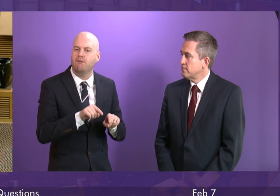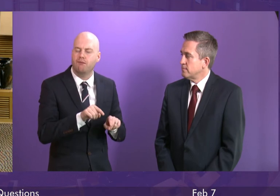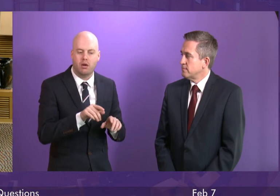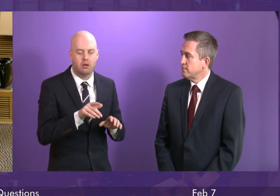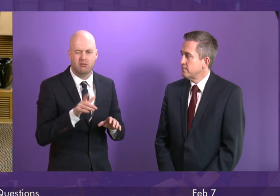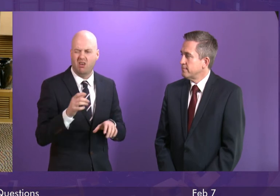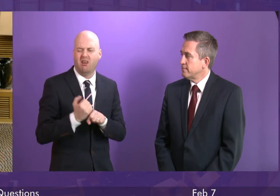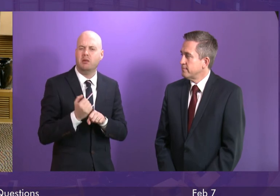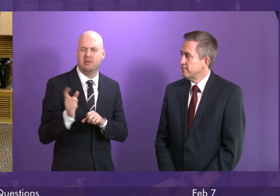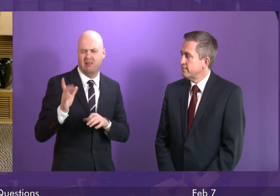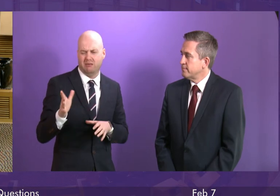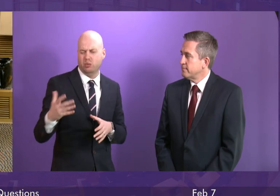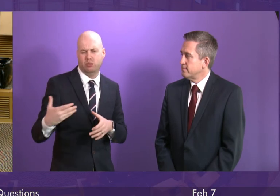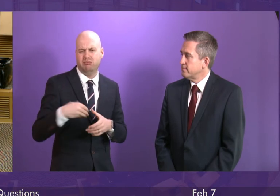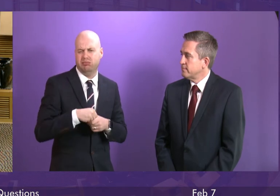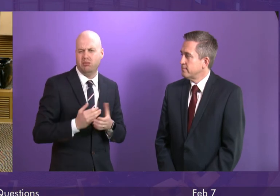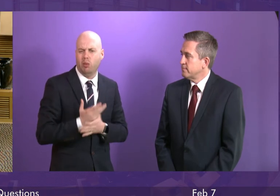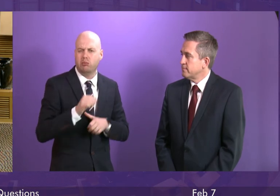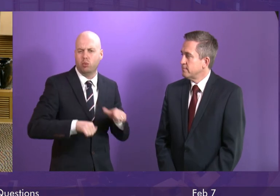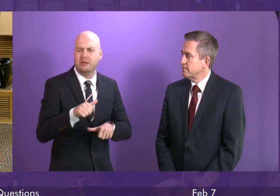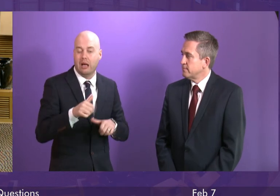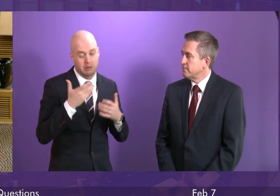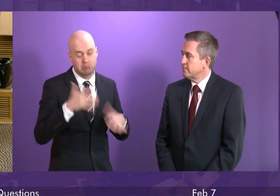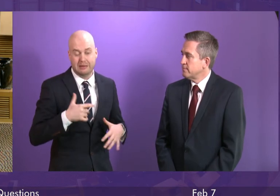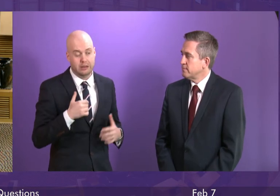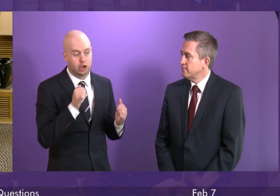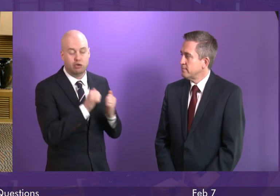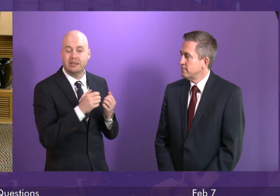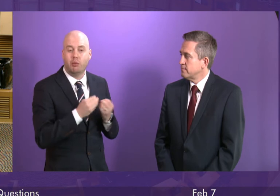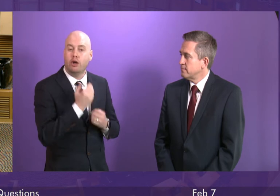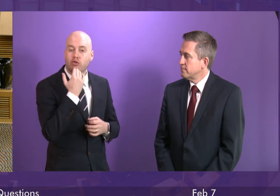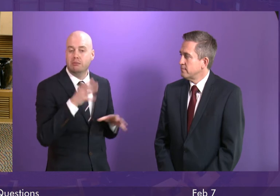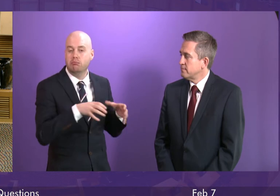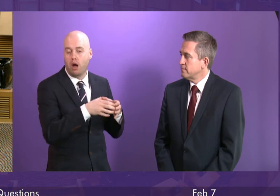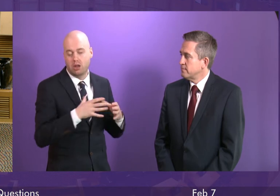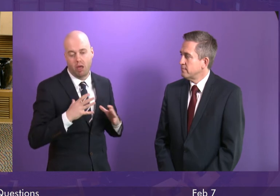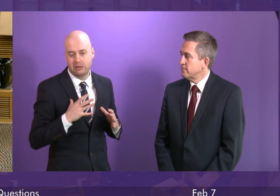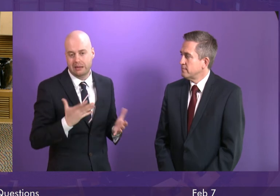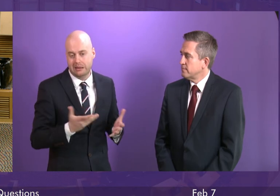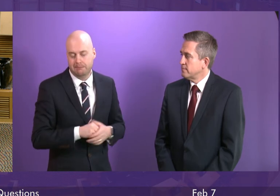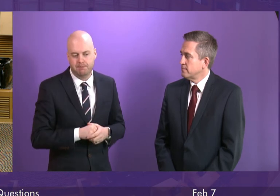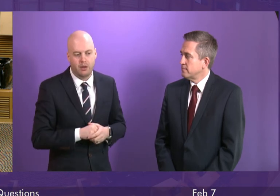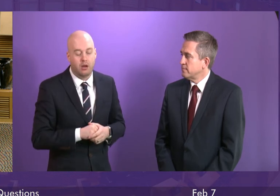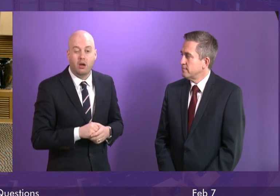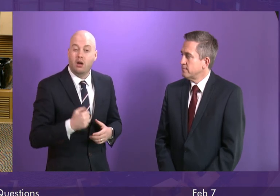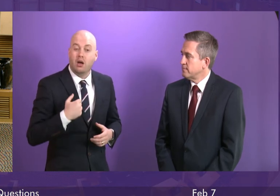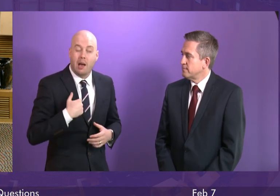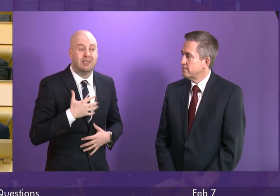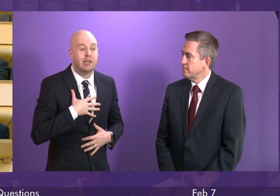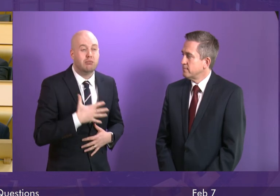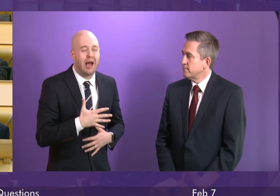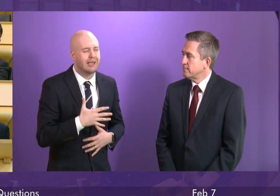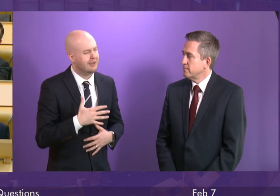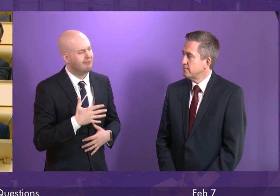process because we agreed to that with the Green Party. But I am a little bit surprised – well, am I a little bit surprised –